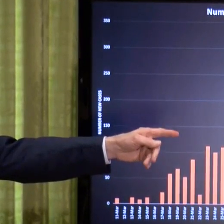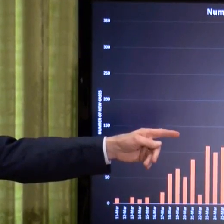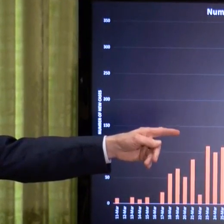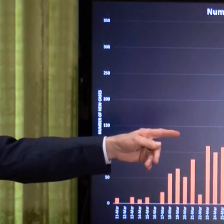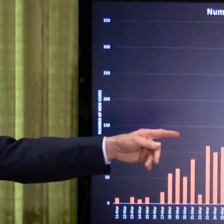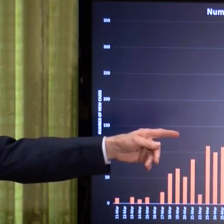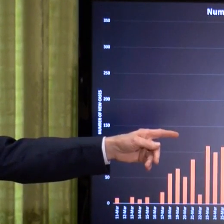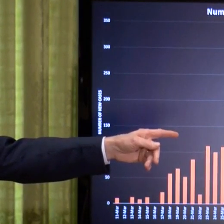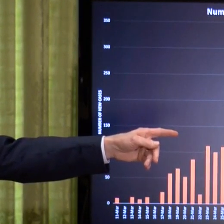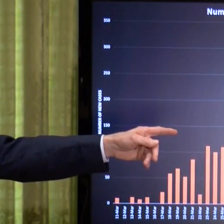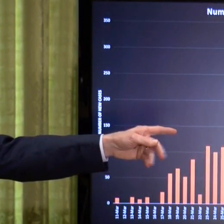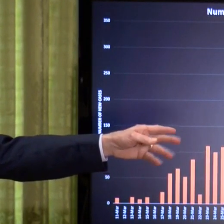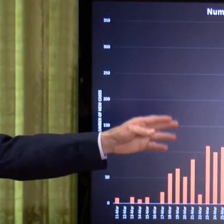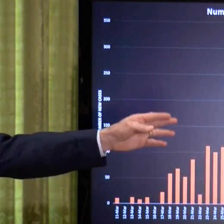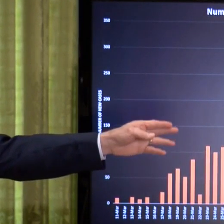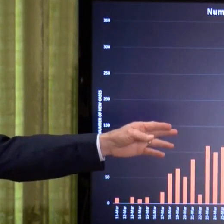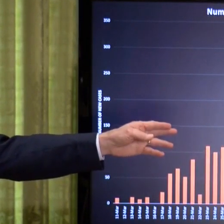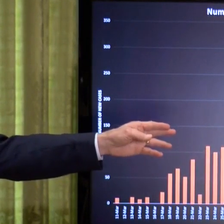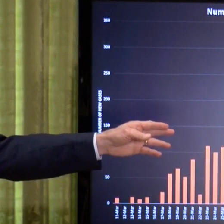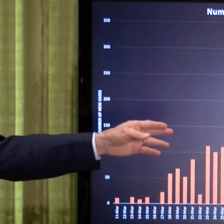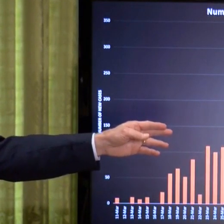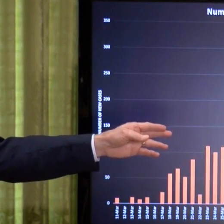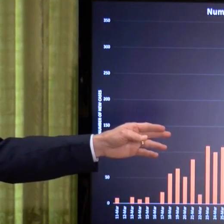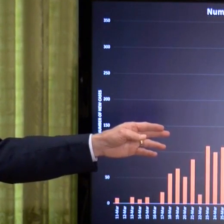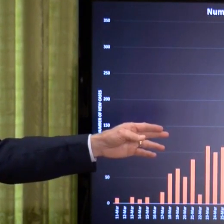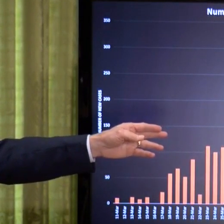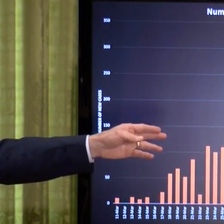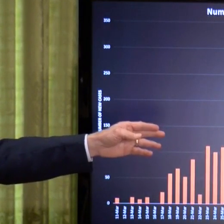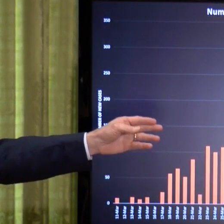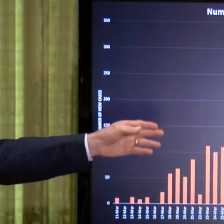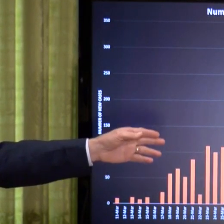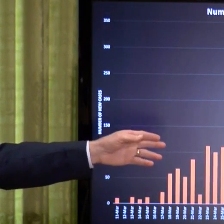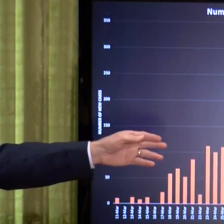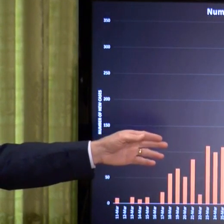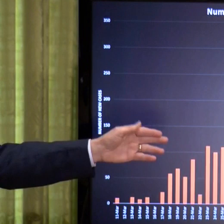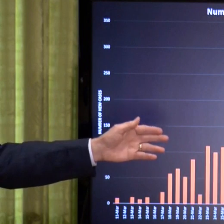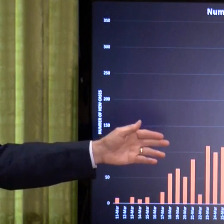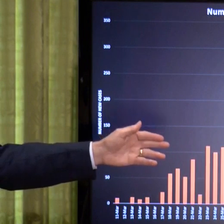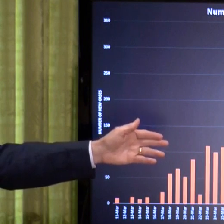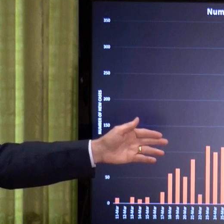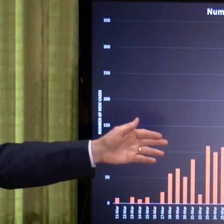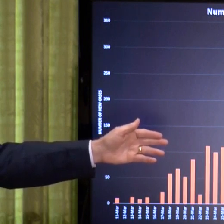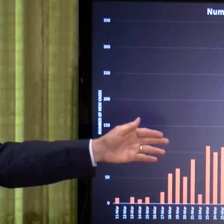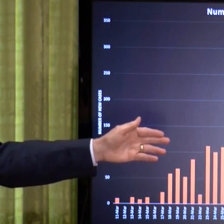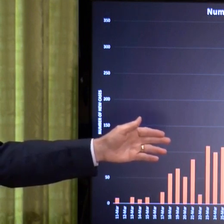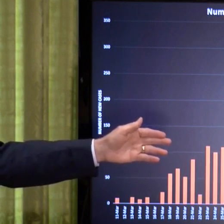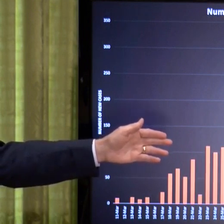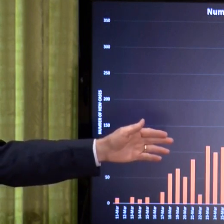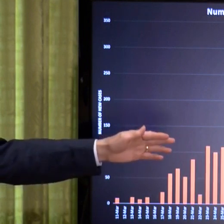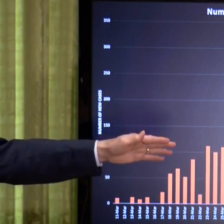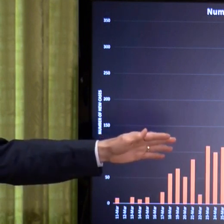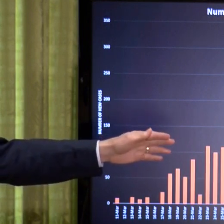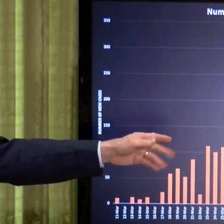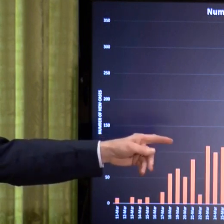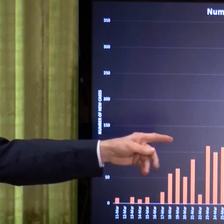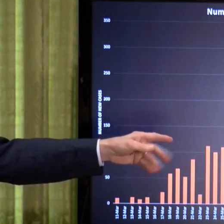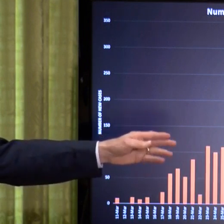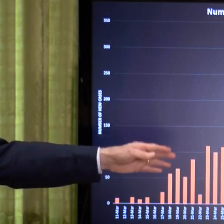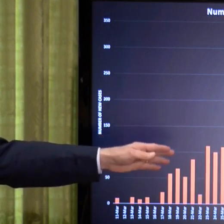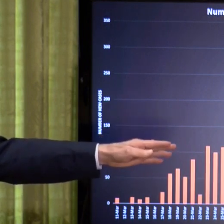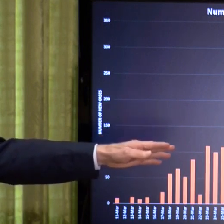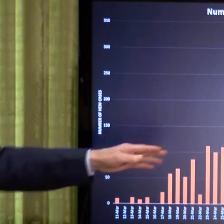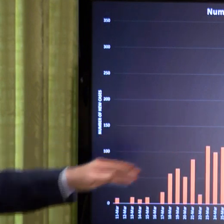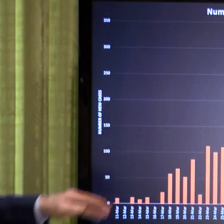what's nice is that on the tip, we don't have any new cases in Cummings or the correctional institutions, and so